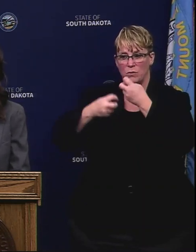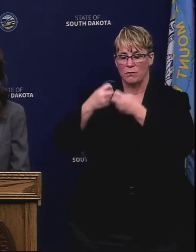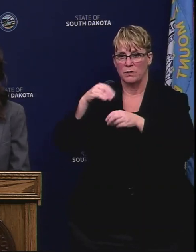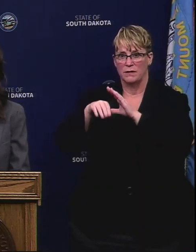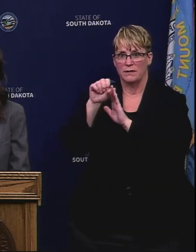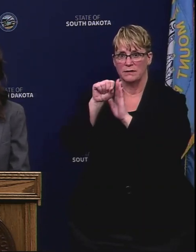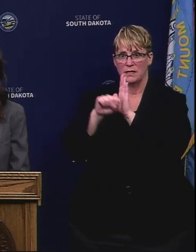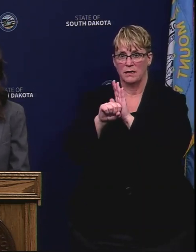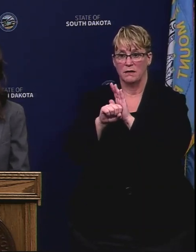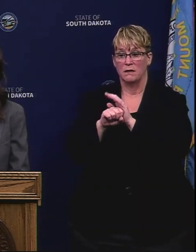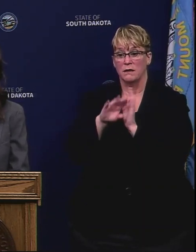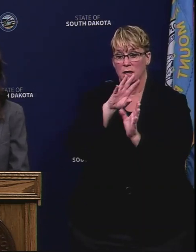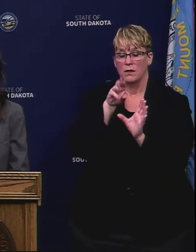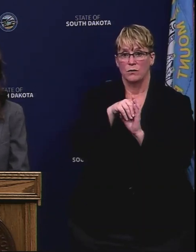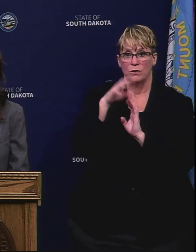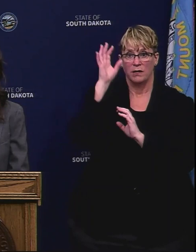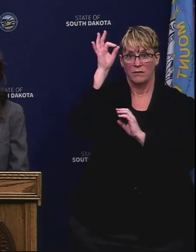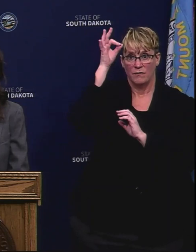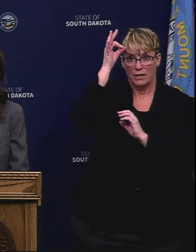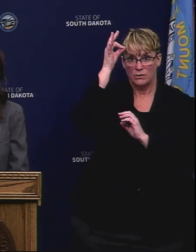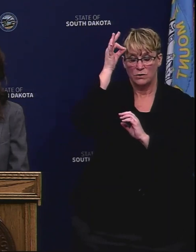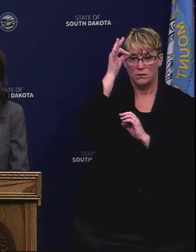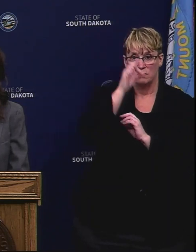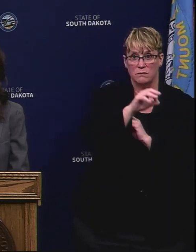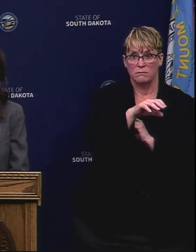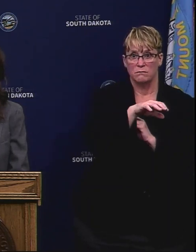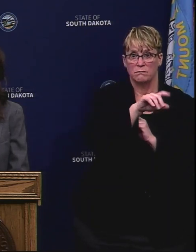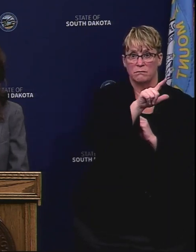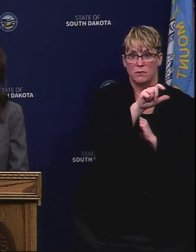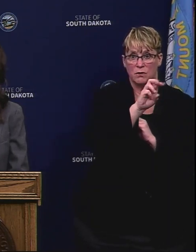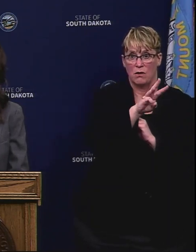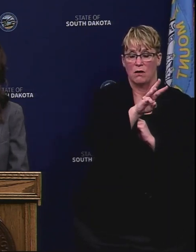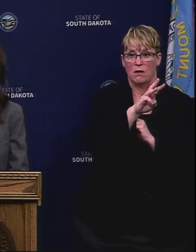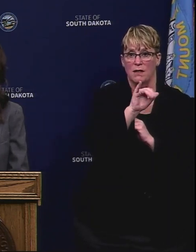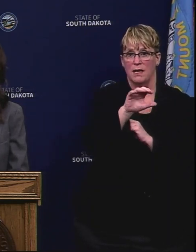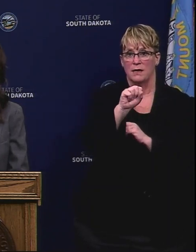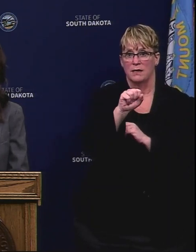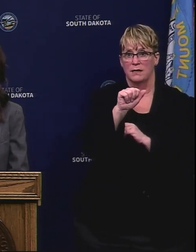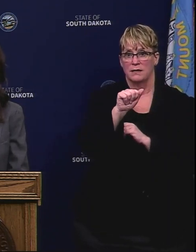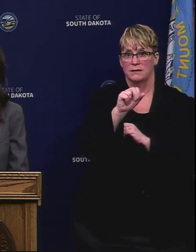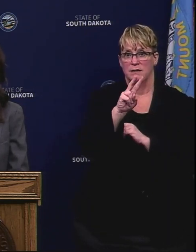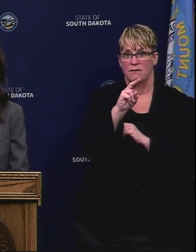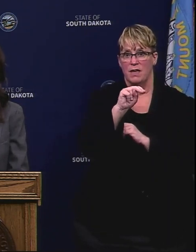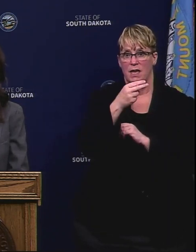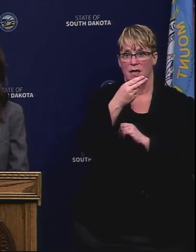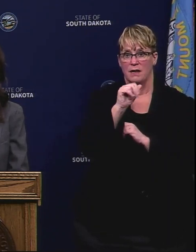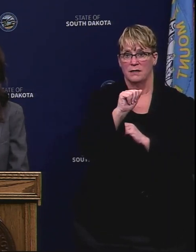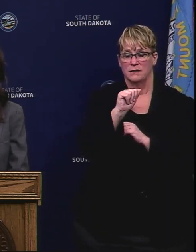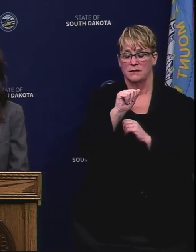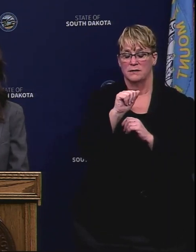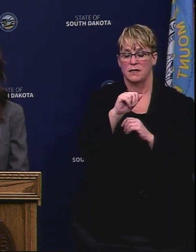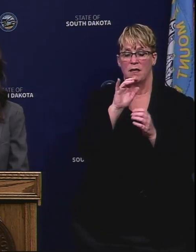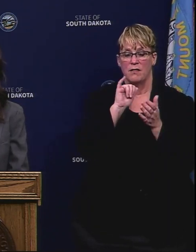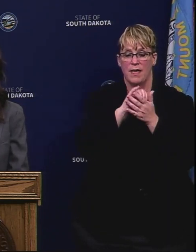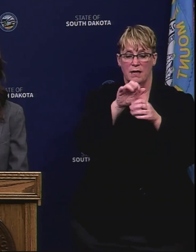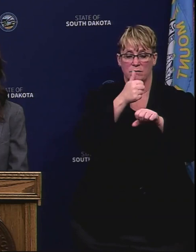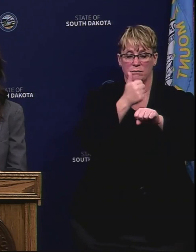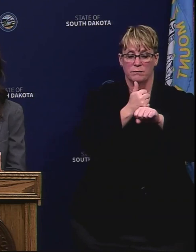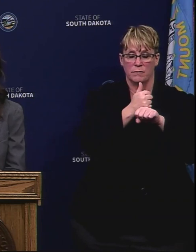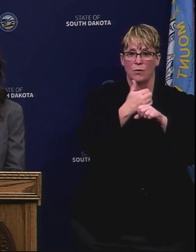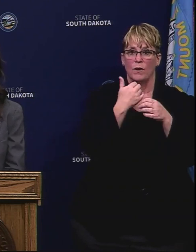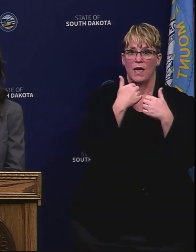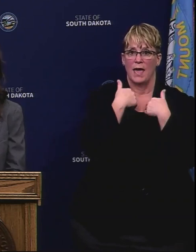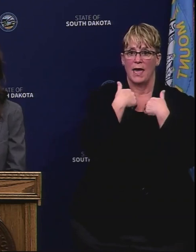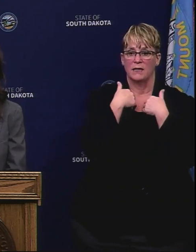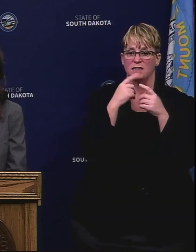including federal legislation like Savannah's law. In my first year in office I signed legislation into place that put in in